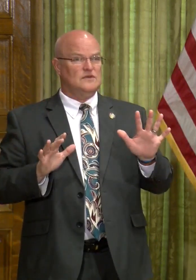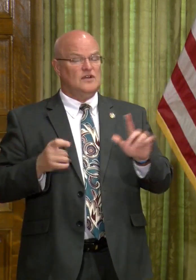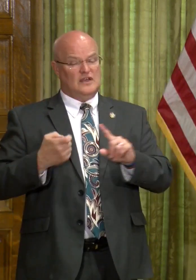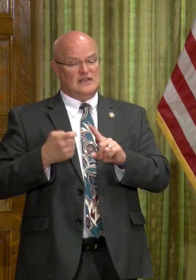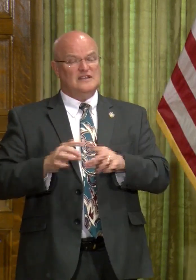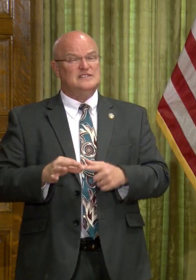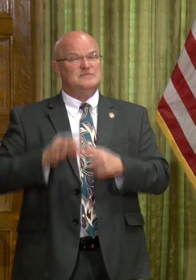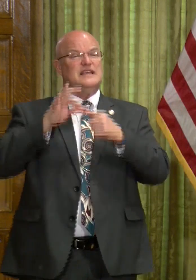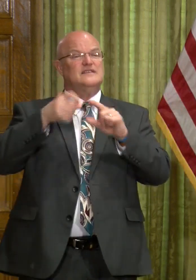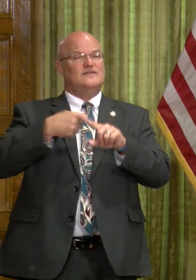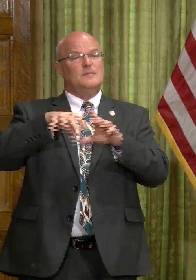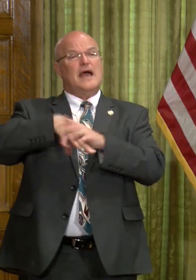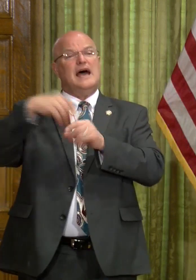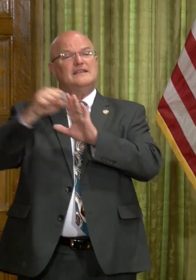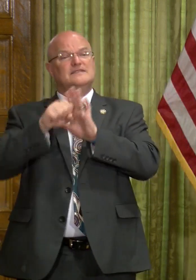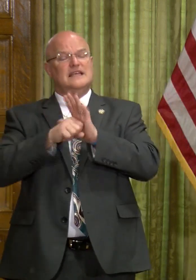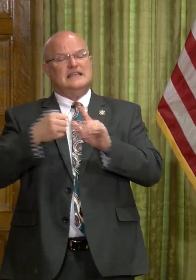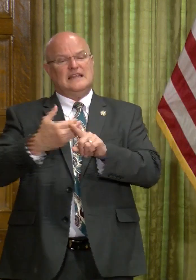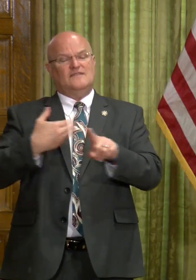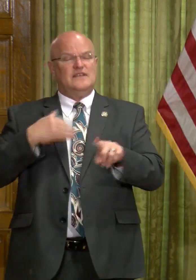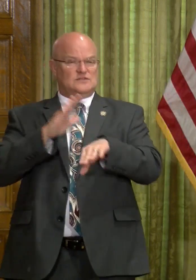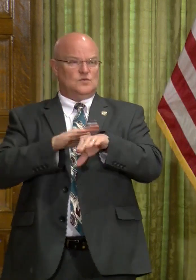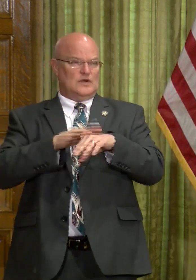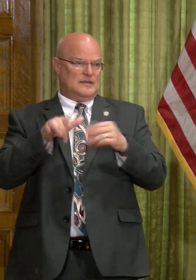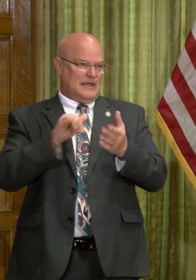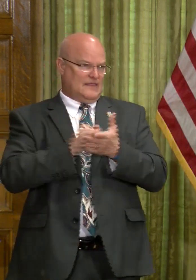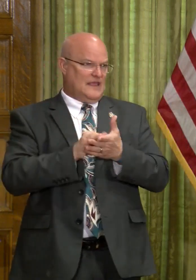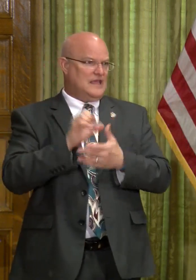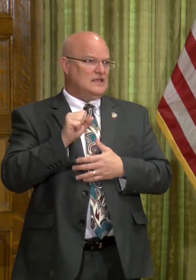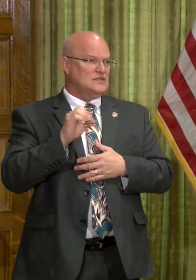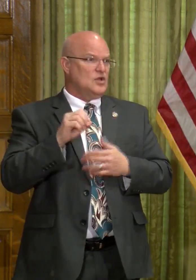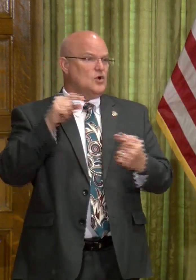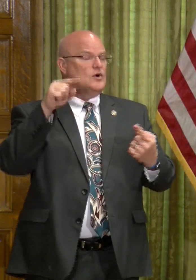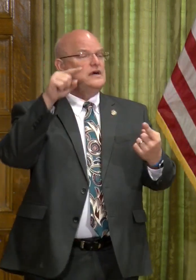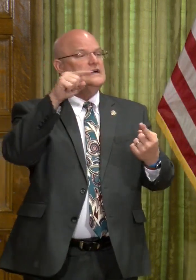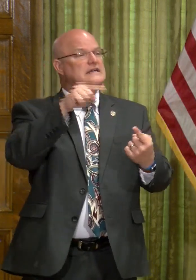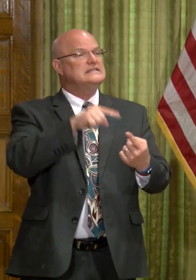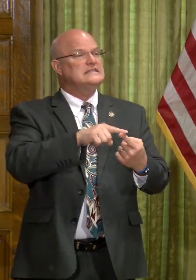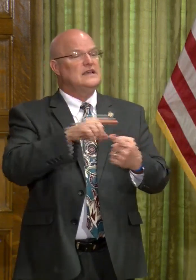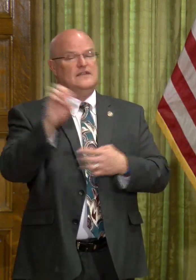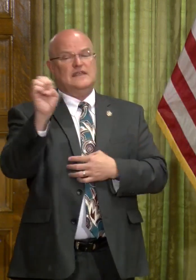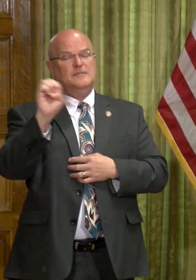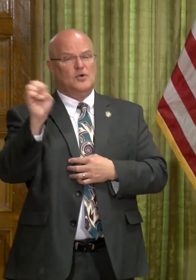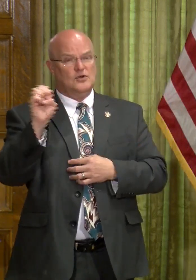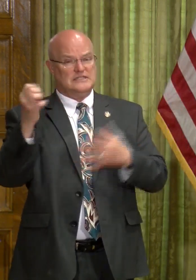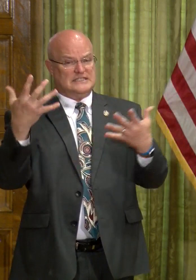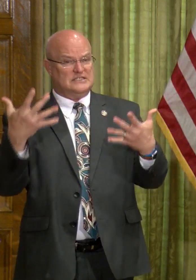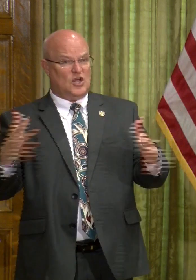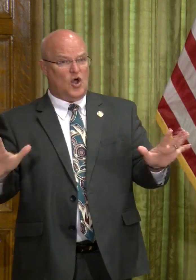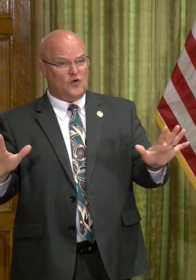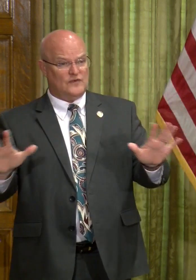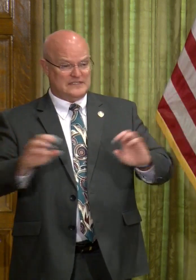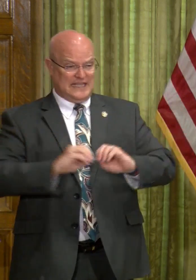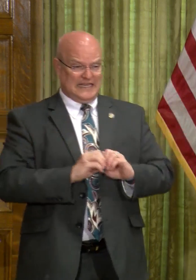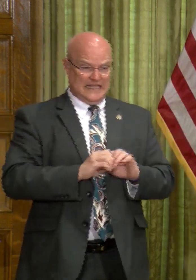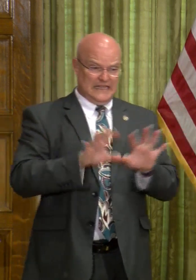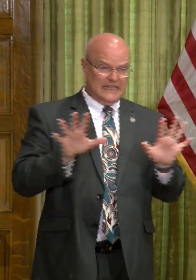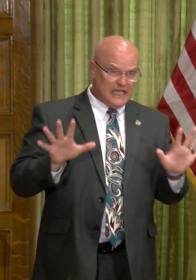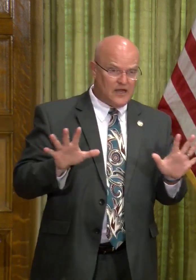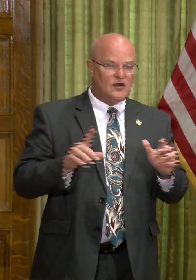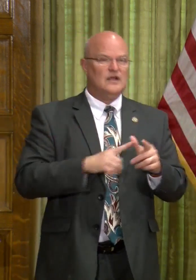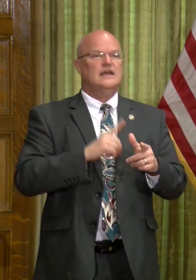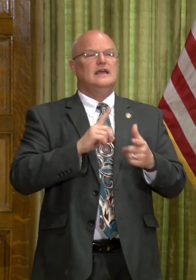from out of state, they need some advance notice on that. And so, until the emergency's over, and we're clear of this,